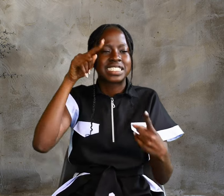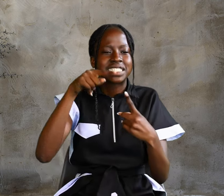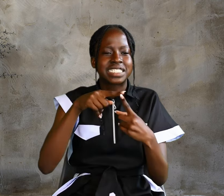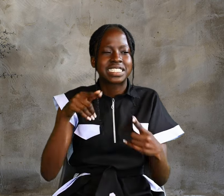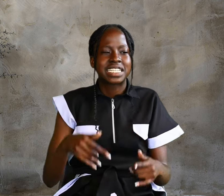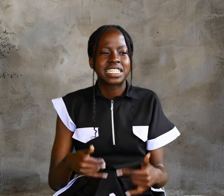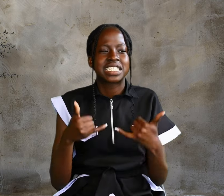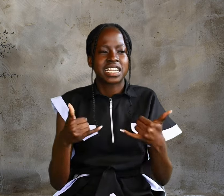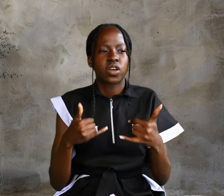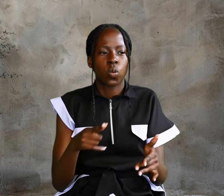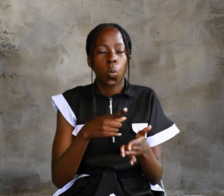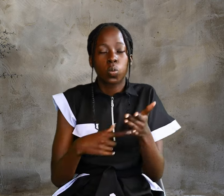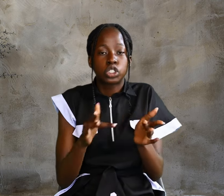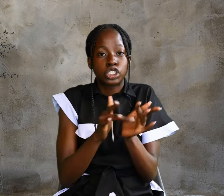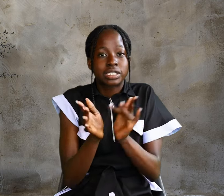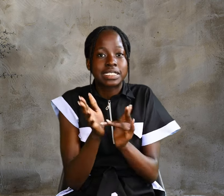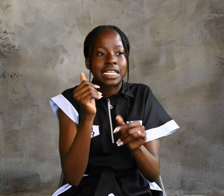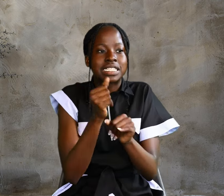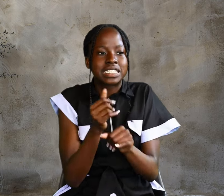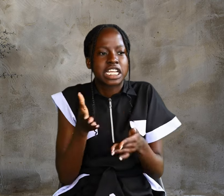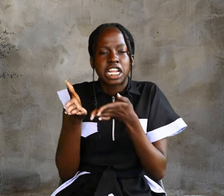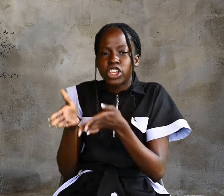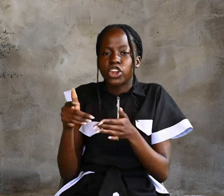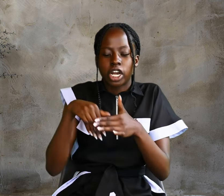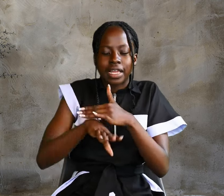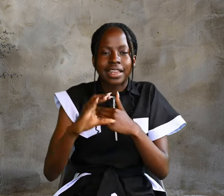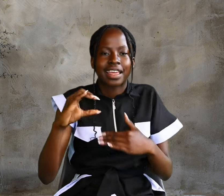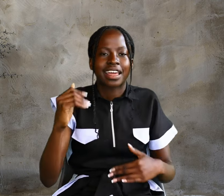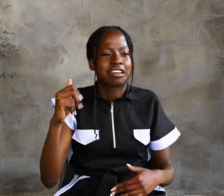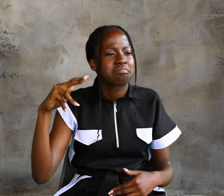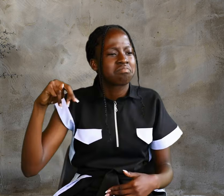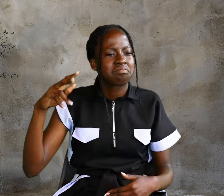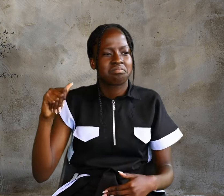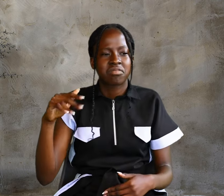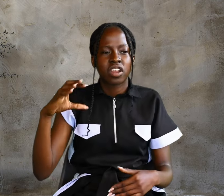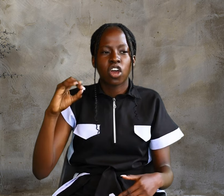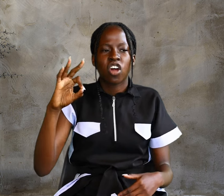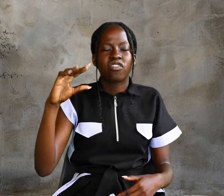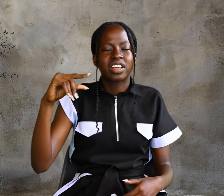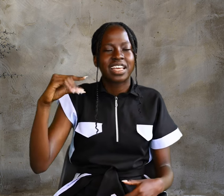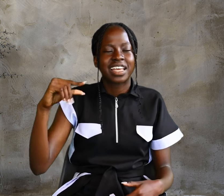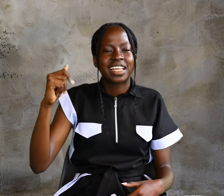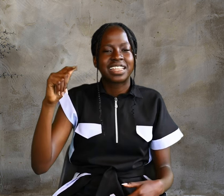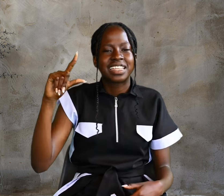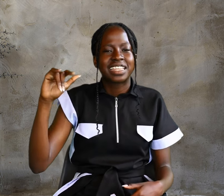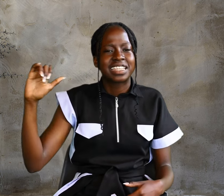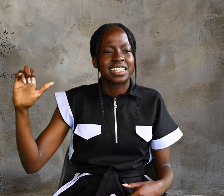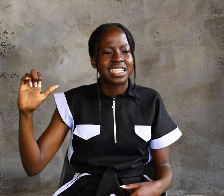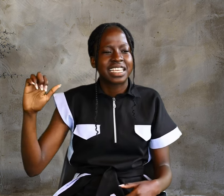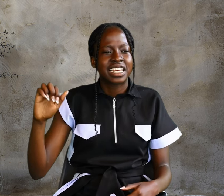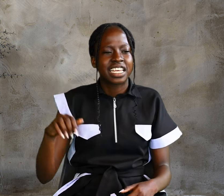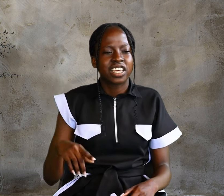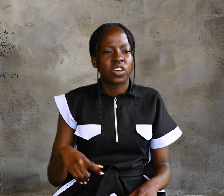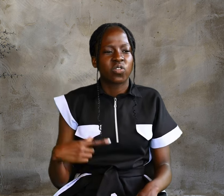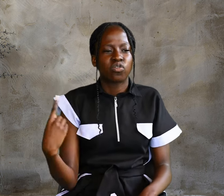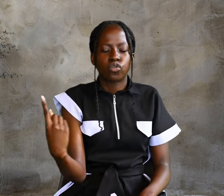Cana of Galilee Was the first of the signs Through which he revealed his glory. And his